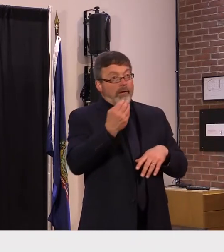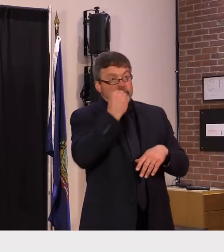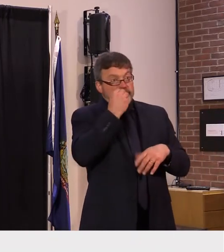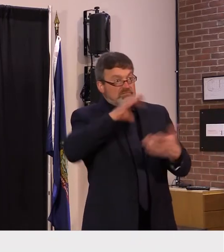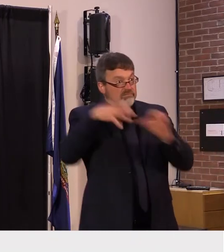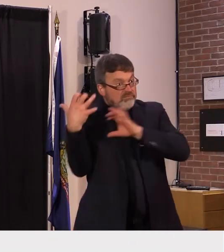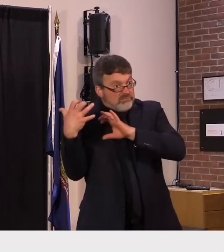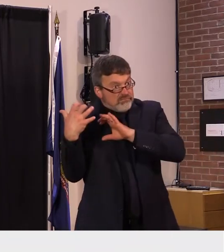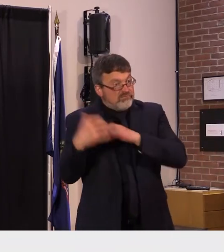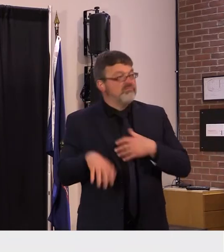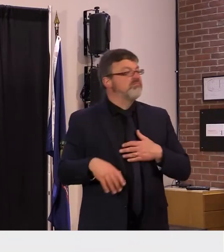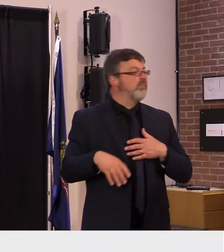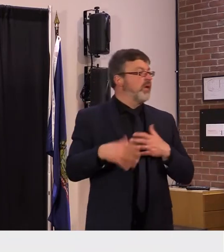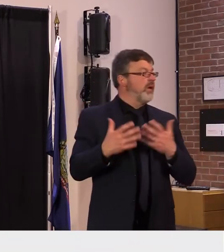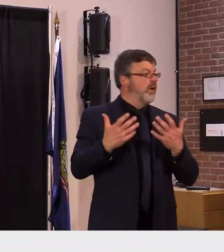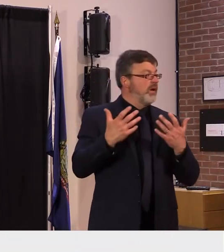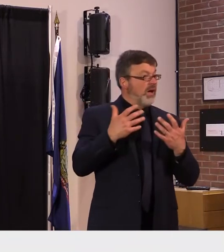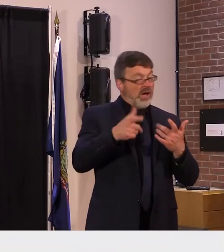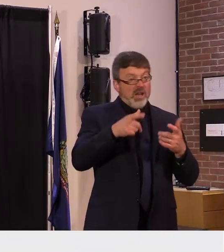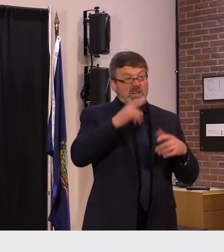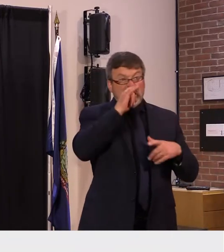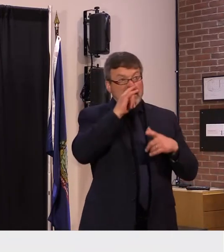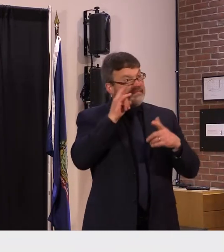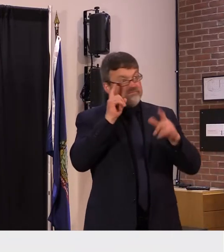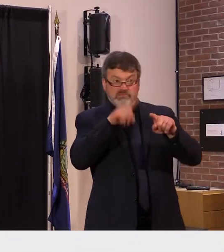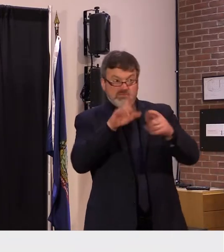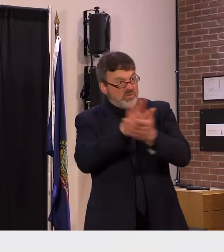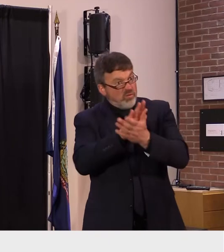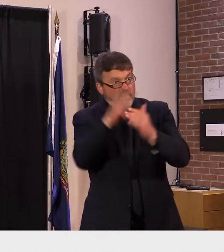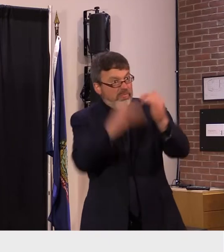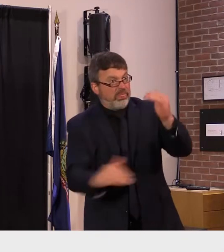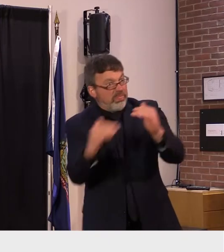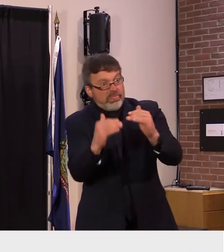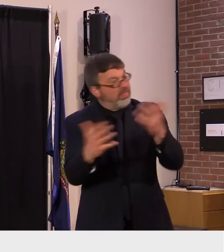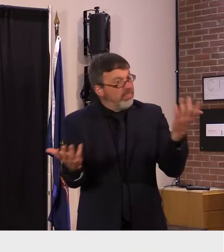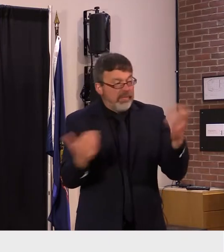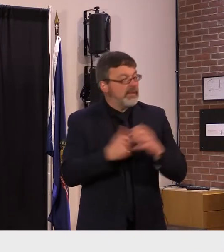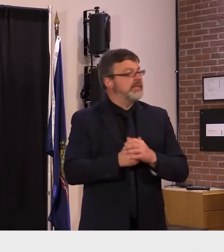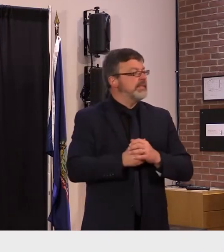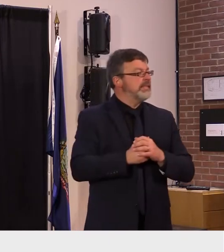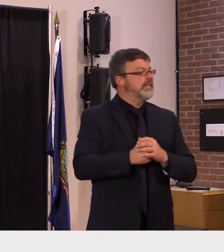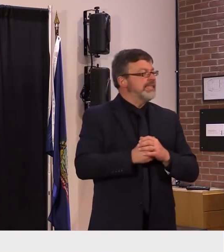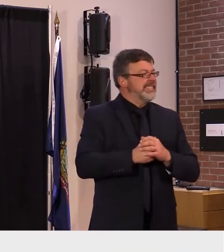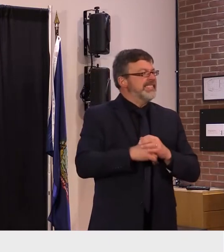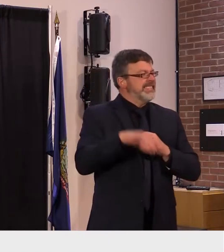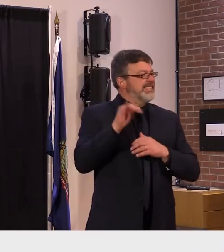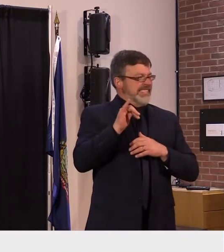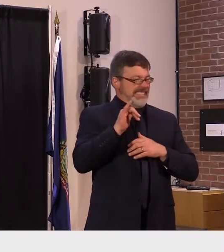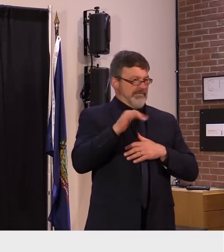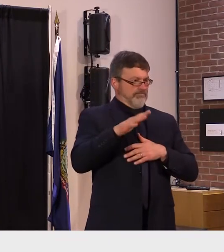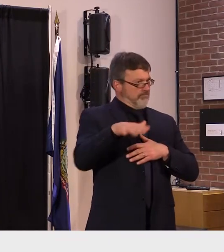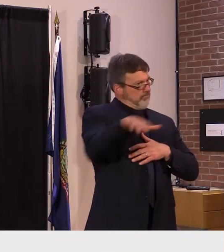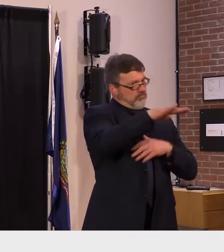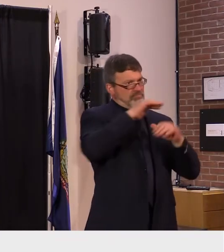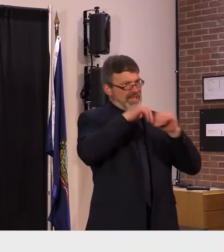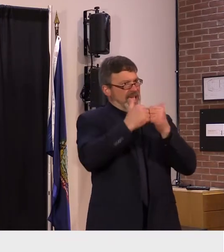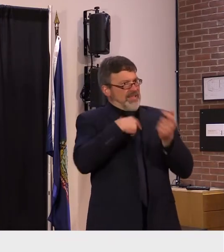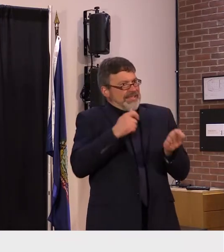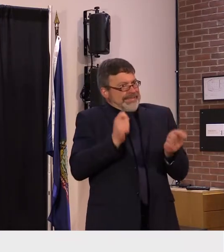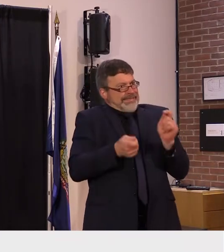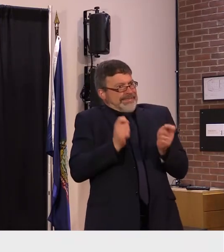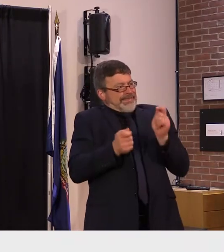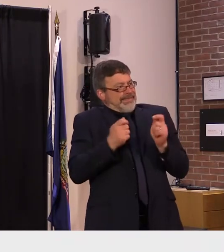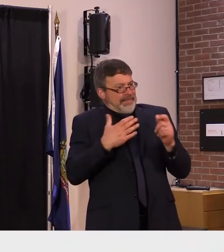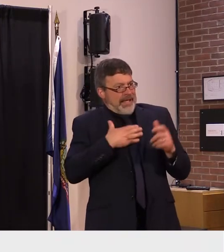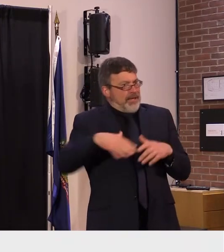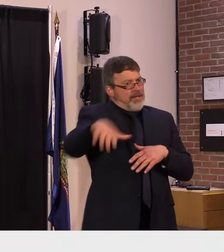assessing and reversing the impact of the pandemic changes in our own health behaviors that can have long-term